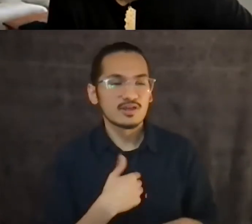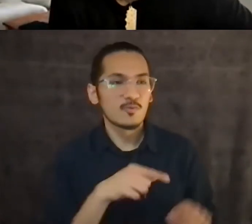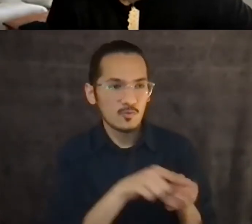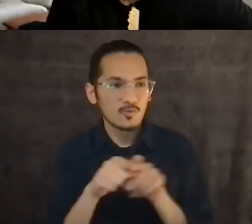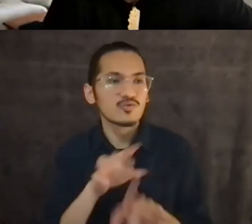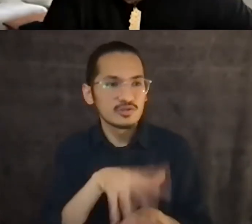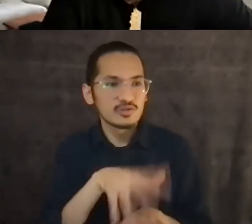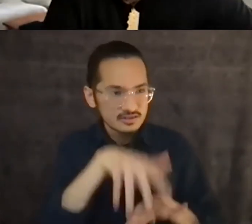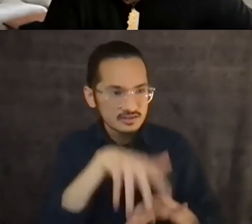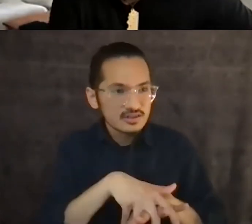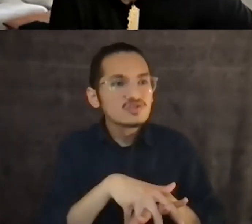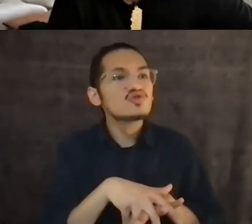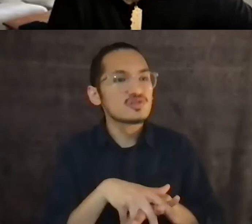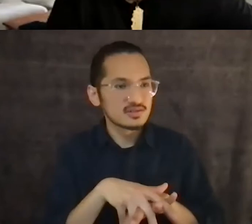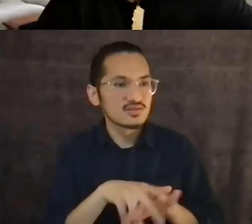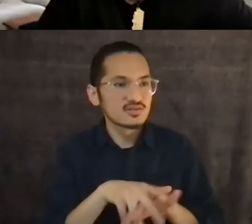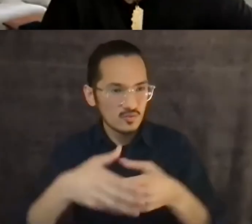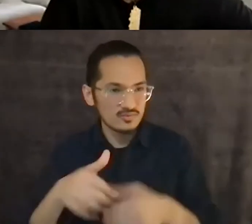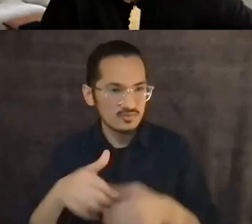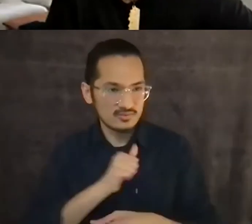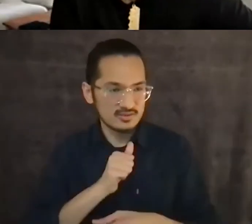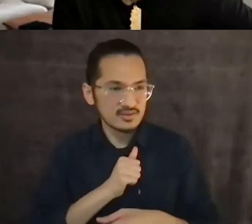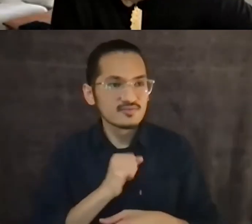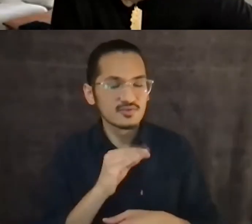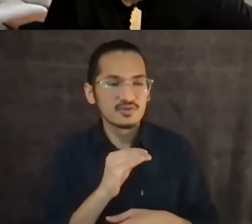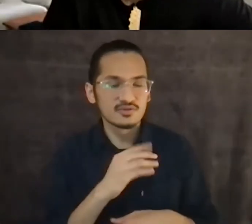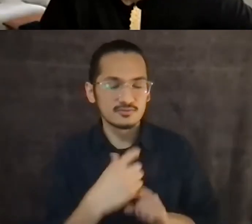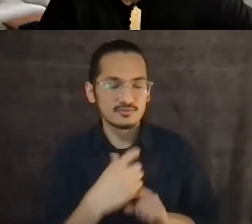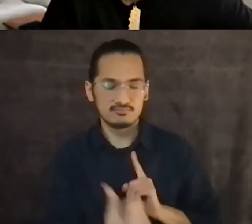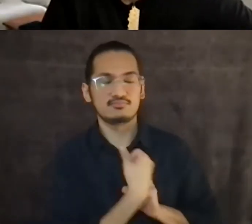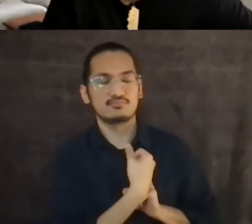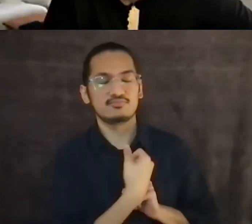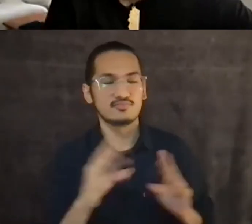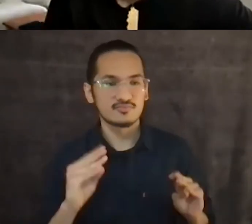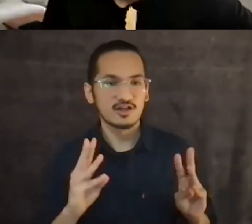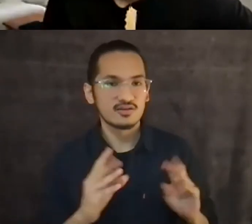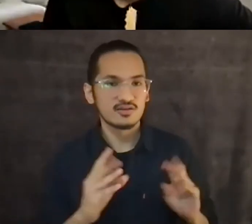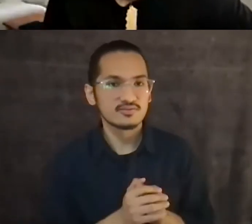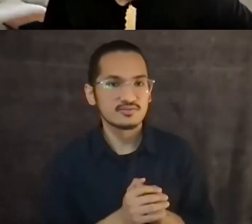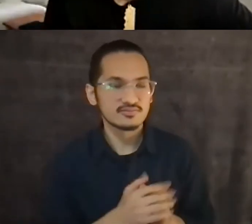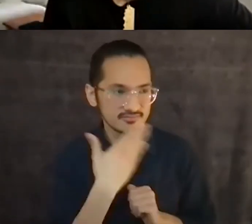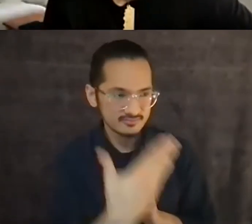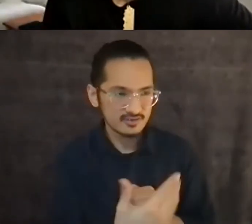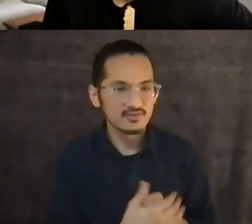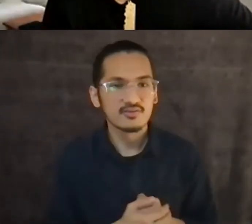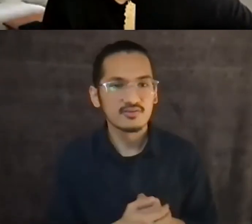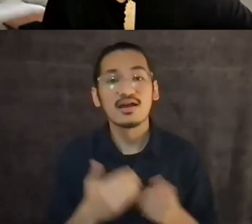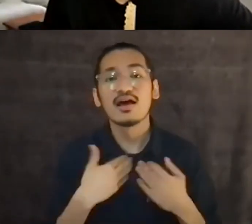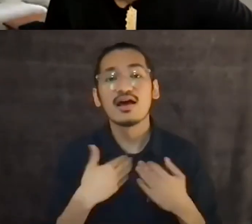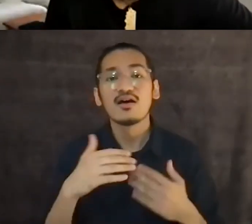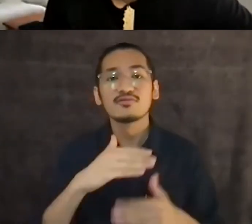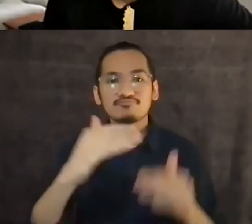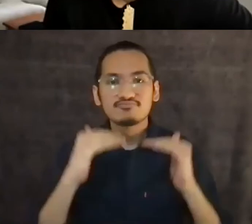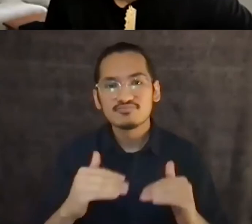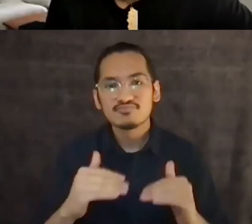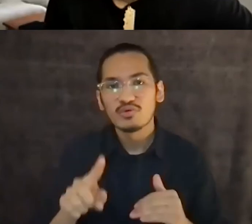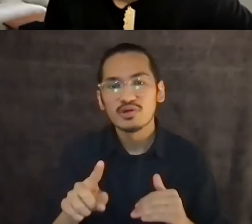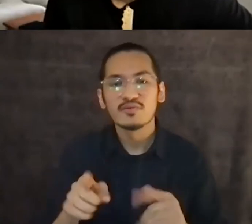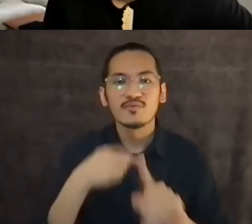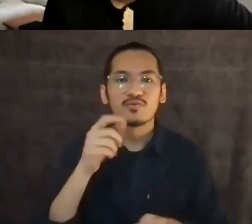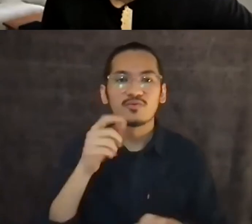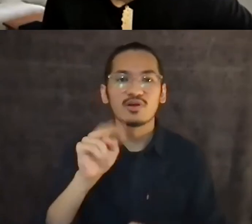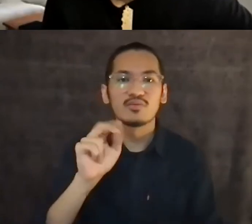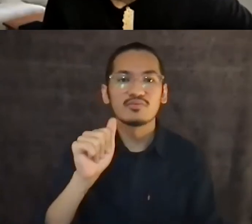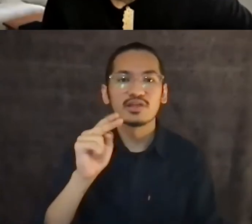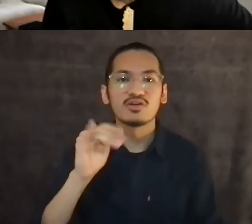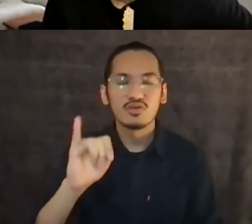grateful for that. Um, there's a question from Naomi in the chat saying as indigenous